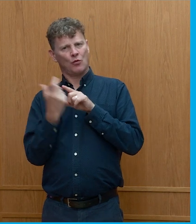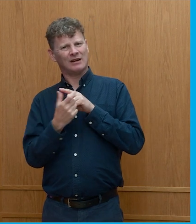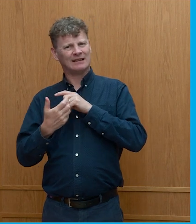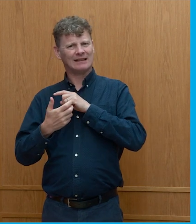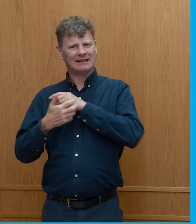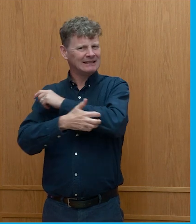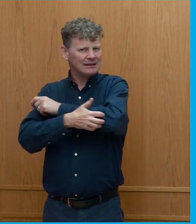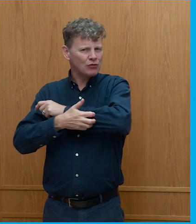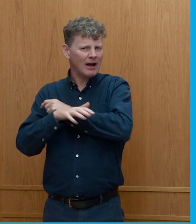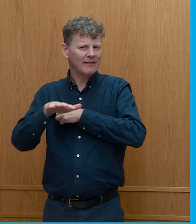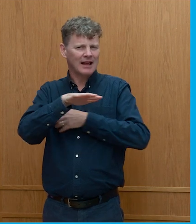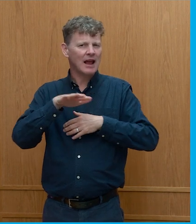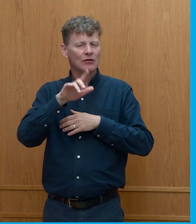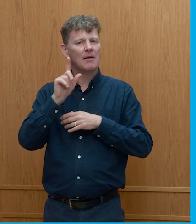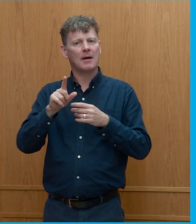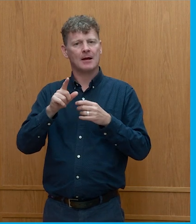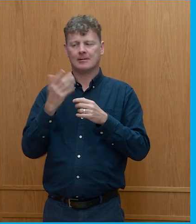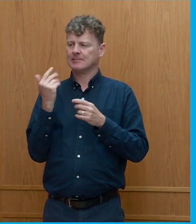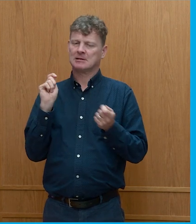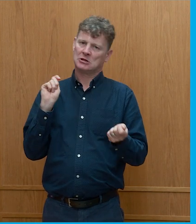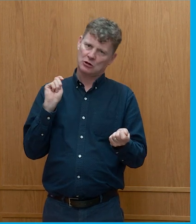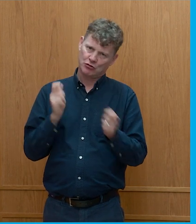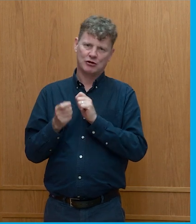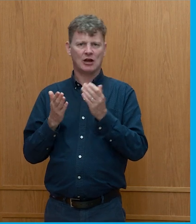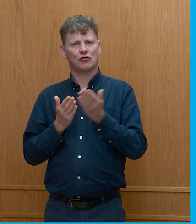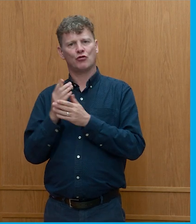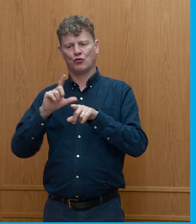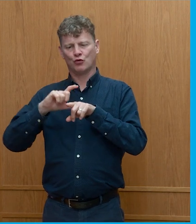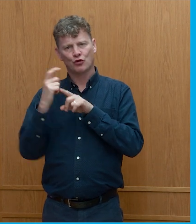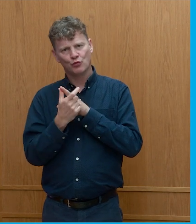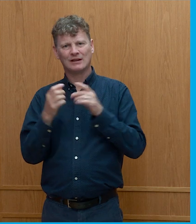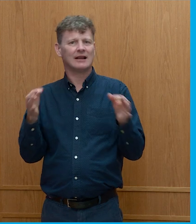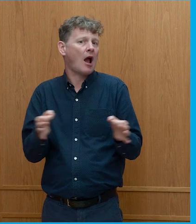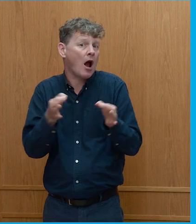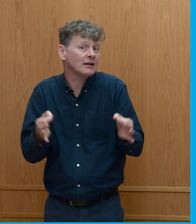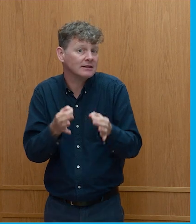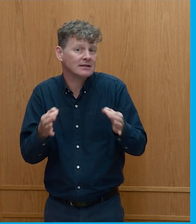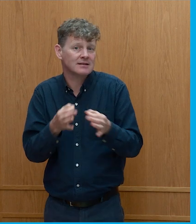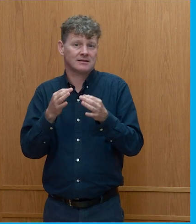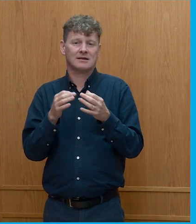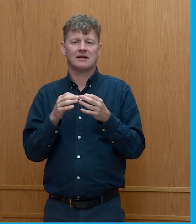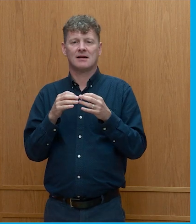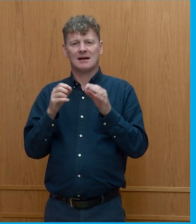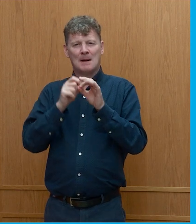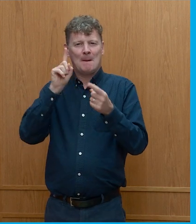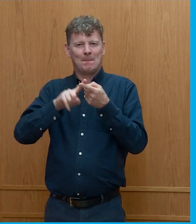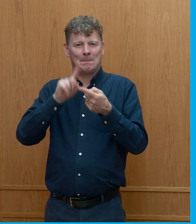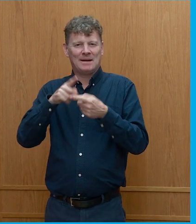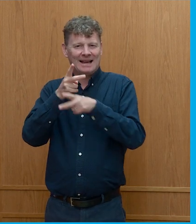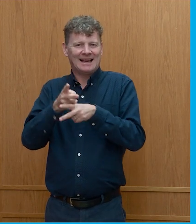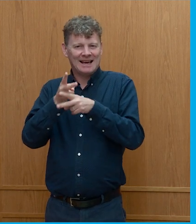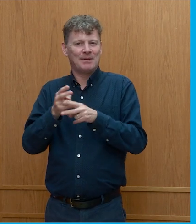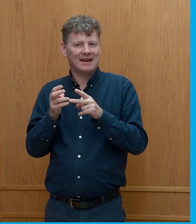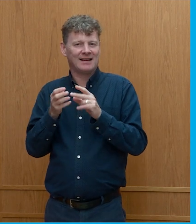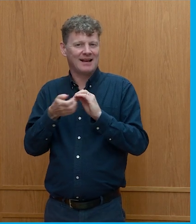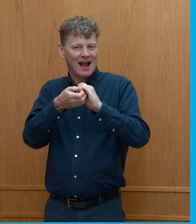area but in recent years they've changed that through community community gardens and there's a beekeeping association as well that works